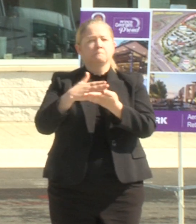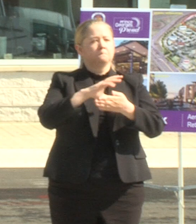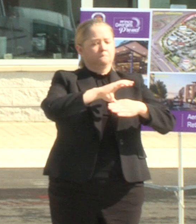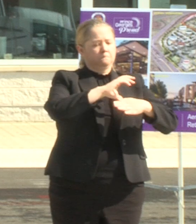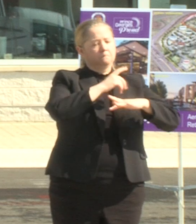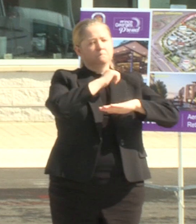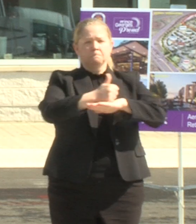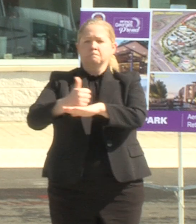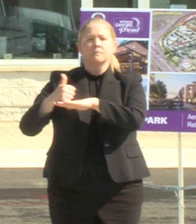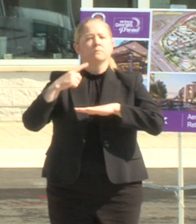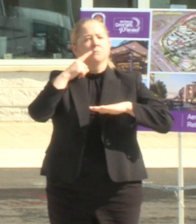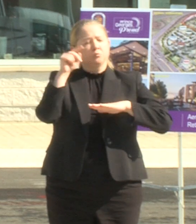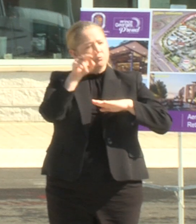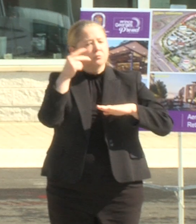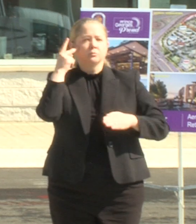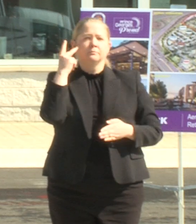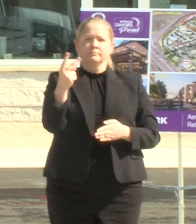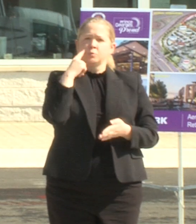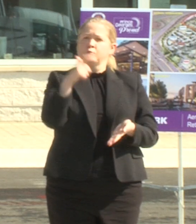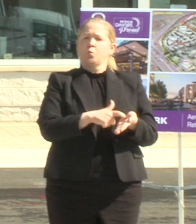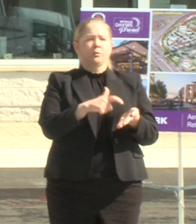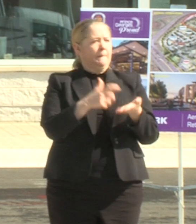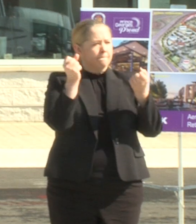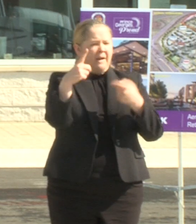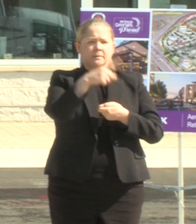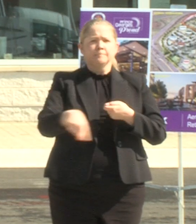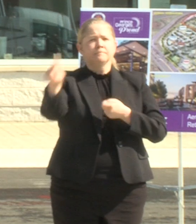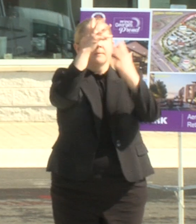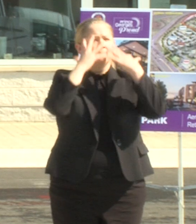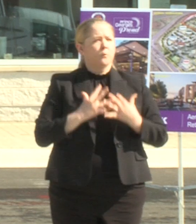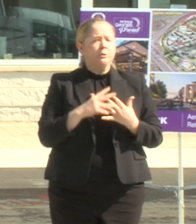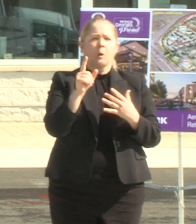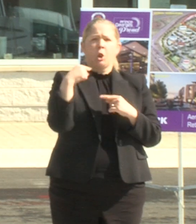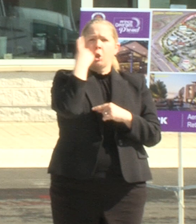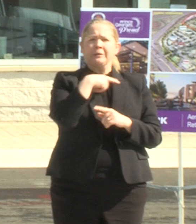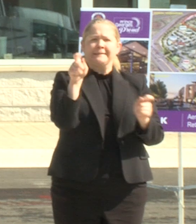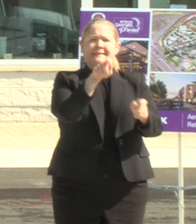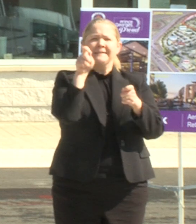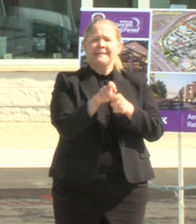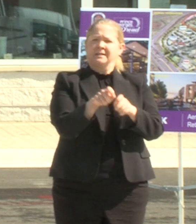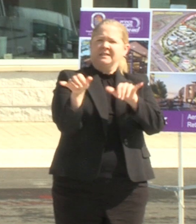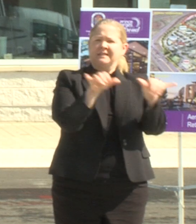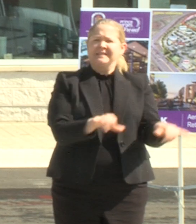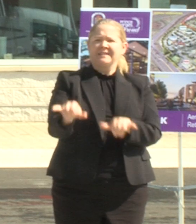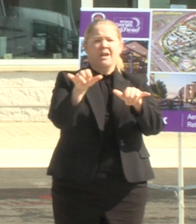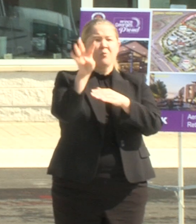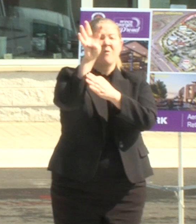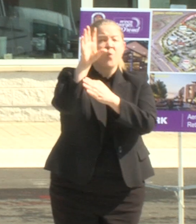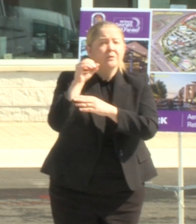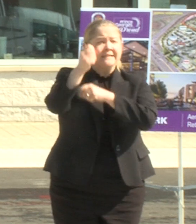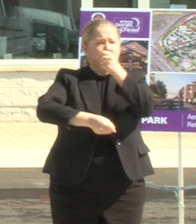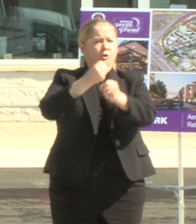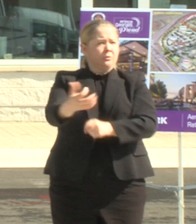county you should note that many of them unfortunately look exactly the same now that they did 40 years